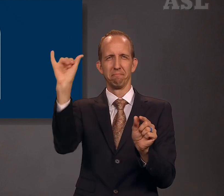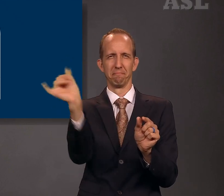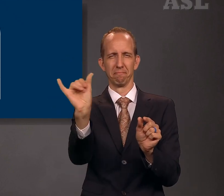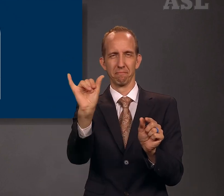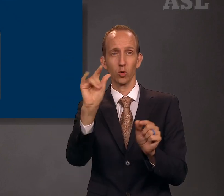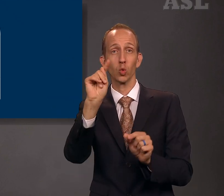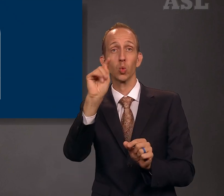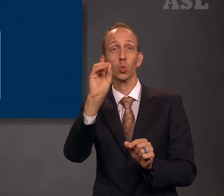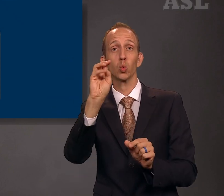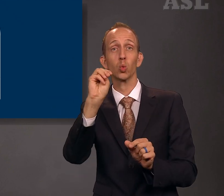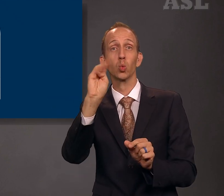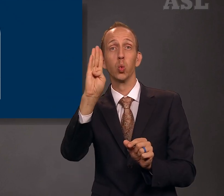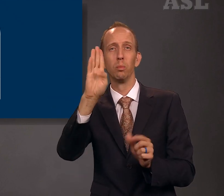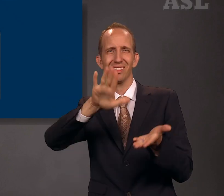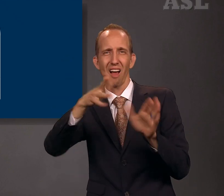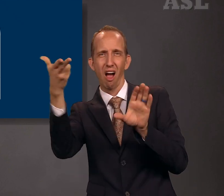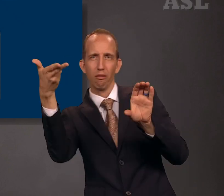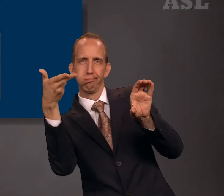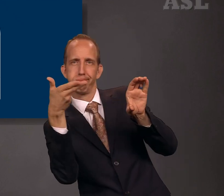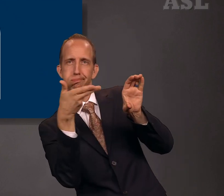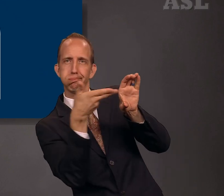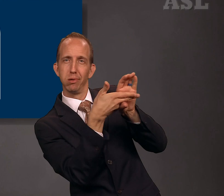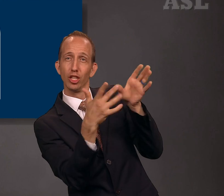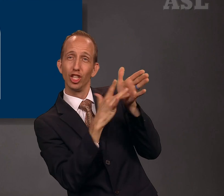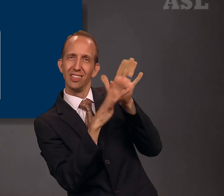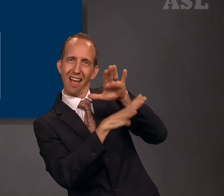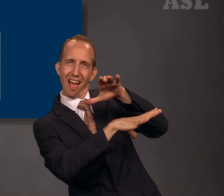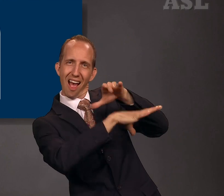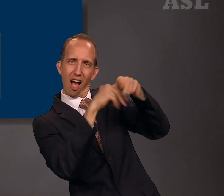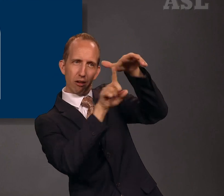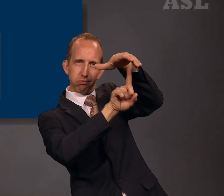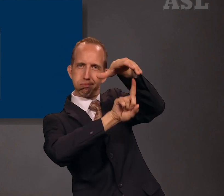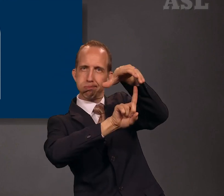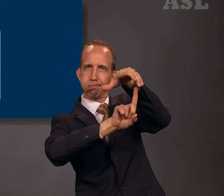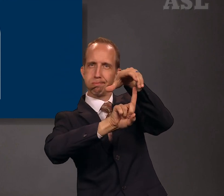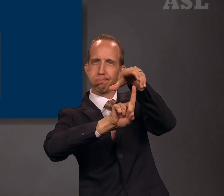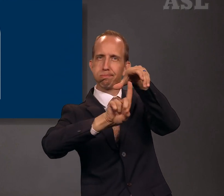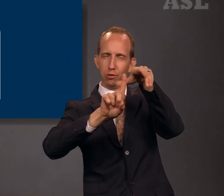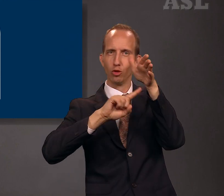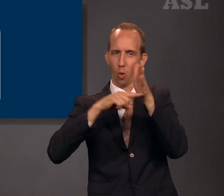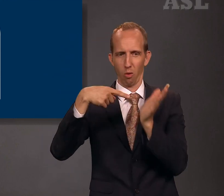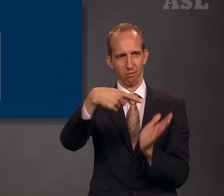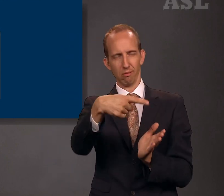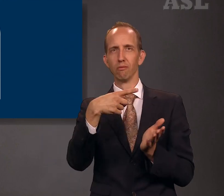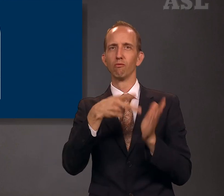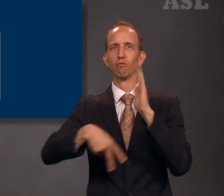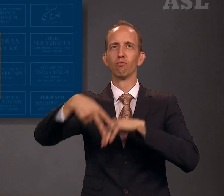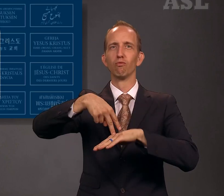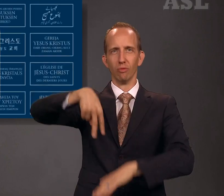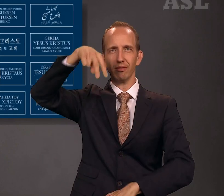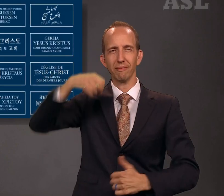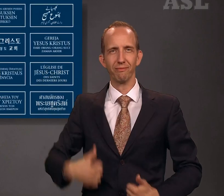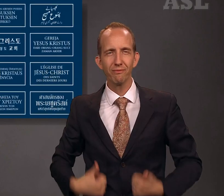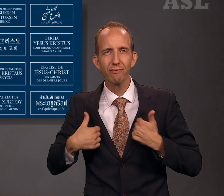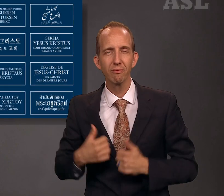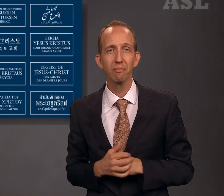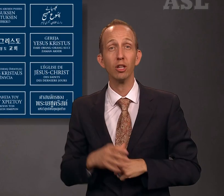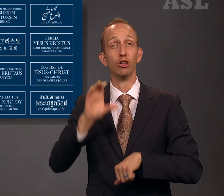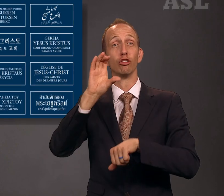reminding us of the resurrected Savior emerging from the tomb. The typography of The Church of